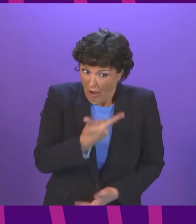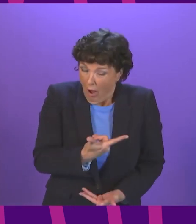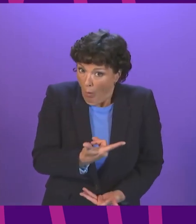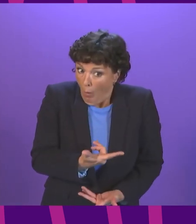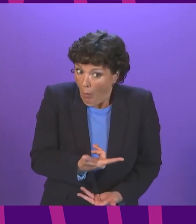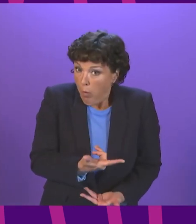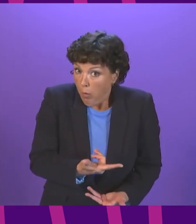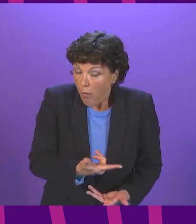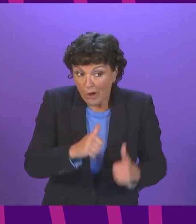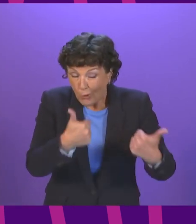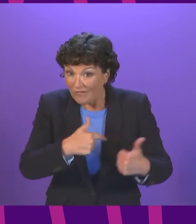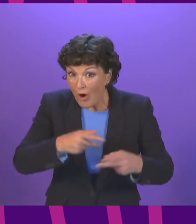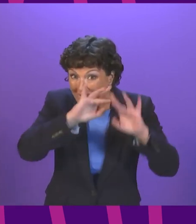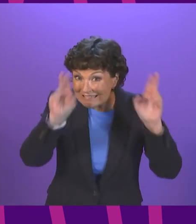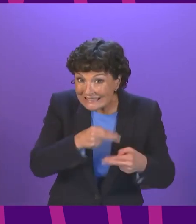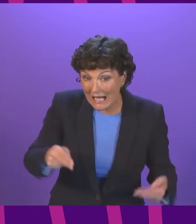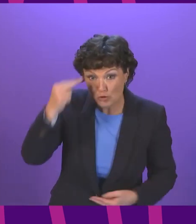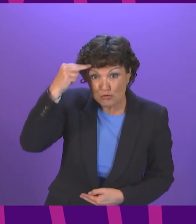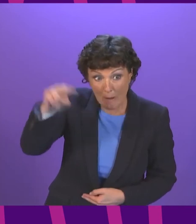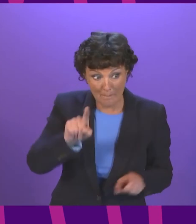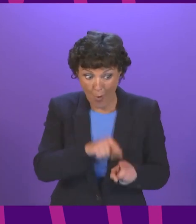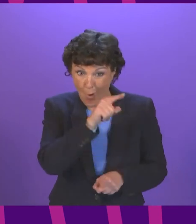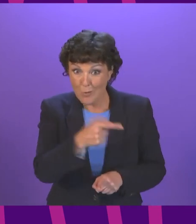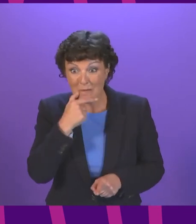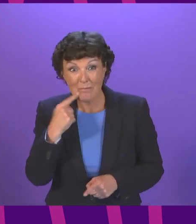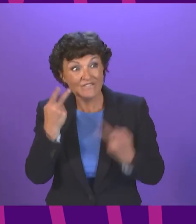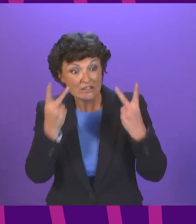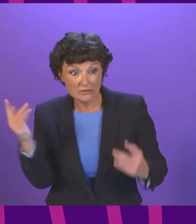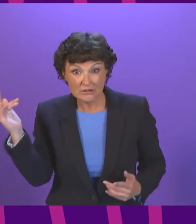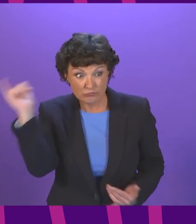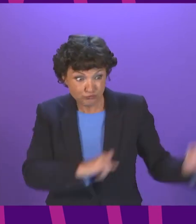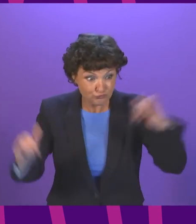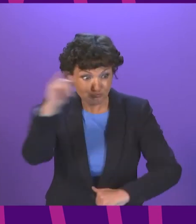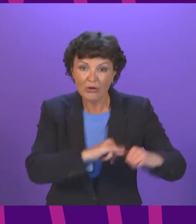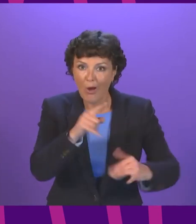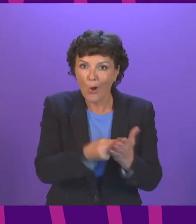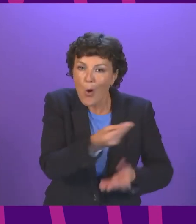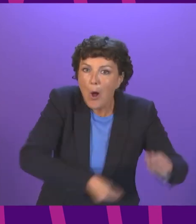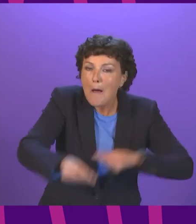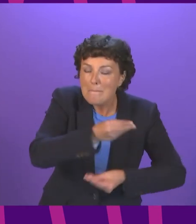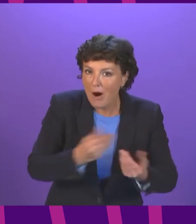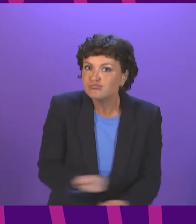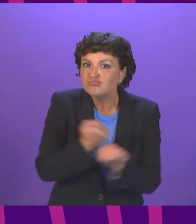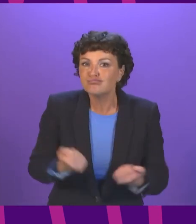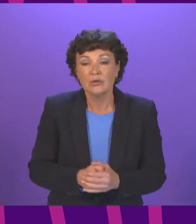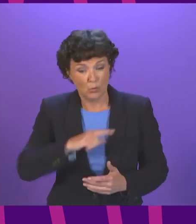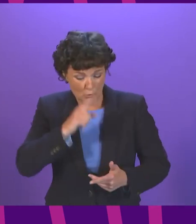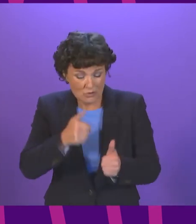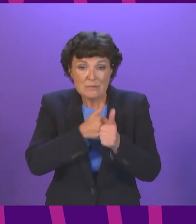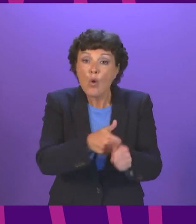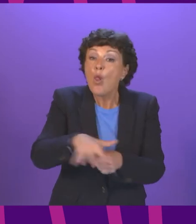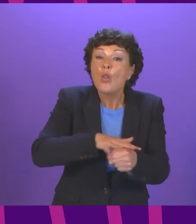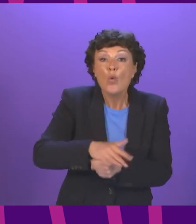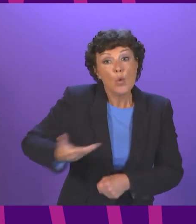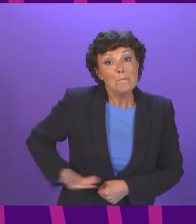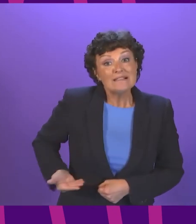also to our international reputation and our wellbeing as a country We will do more to support local businesses Having already launched